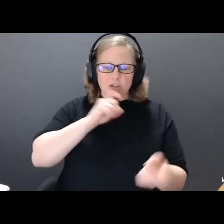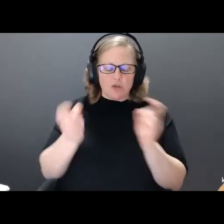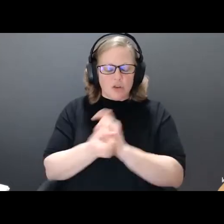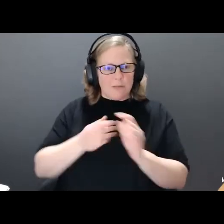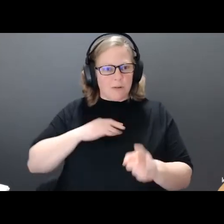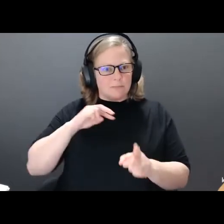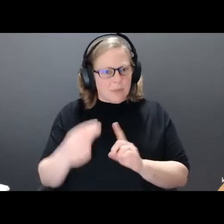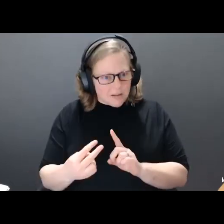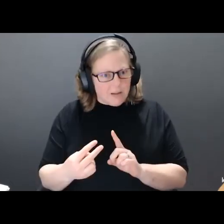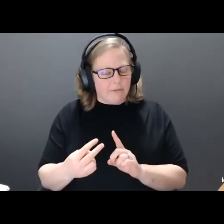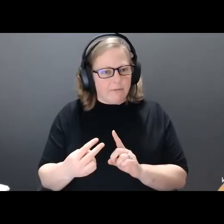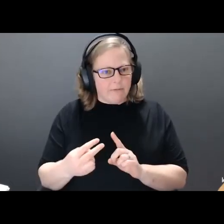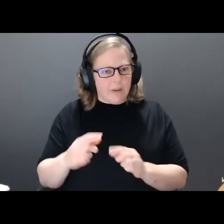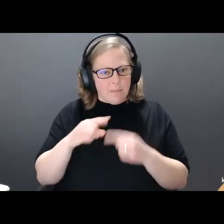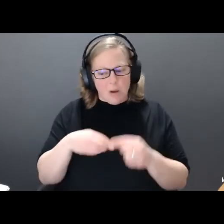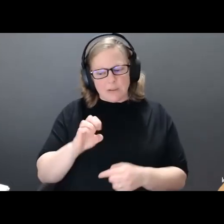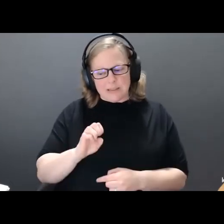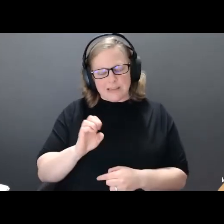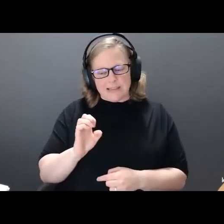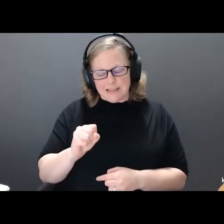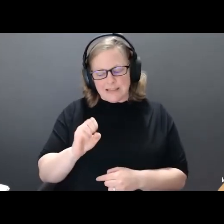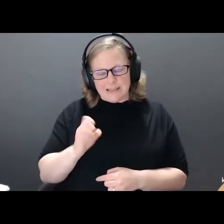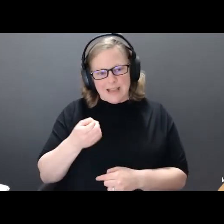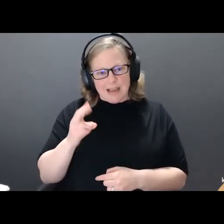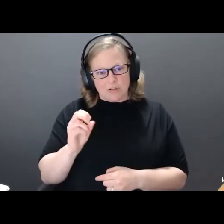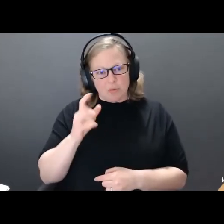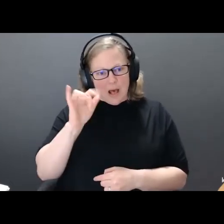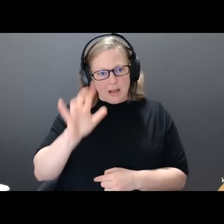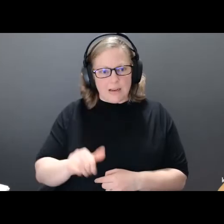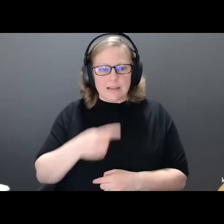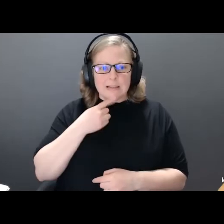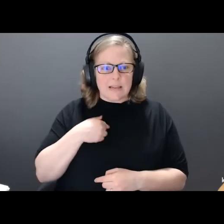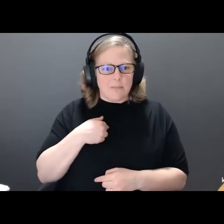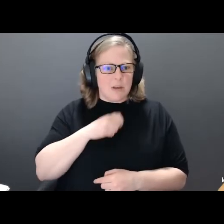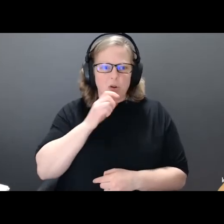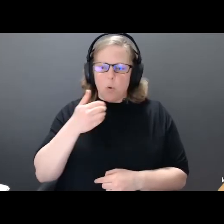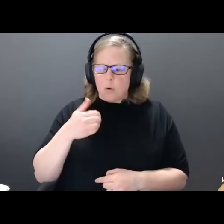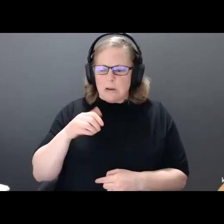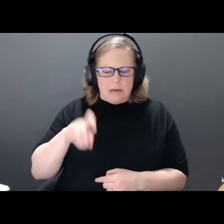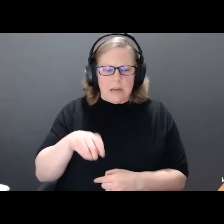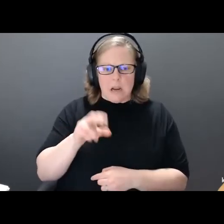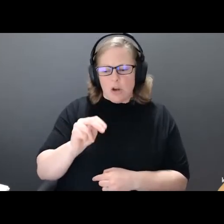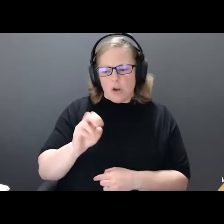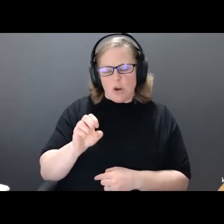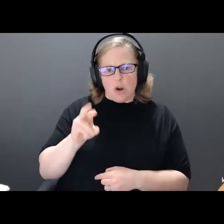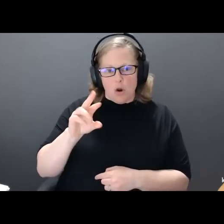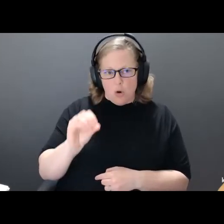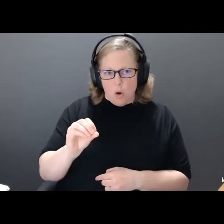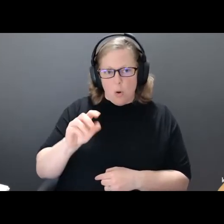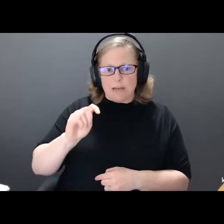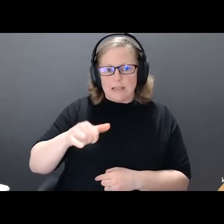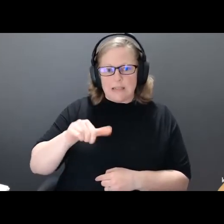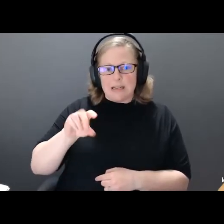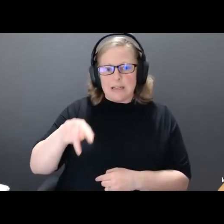about sexuality. She said, you don't have to have neurotypical sex. In the months that